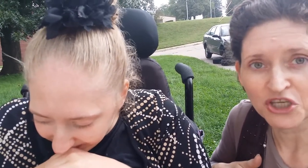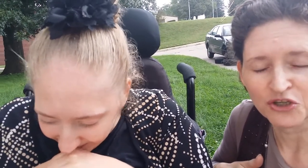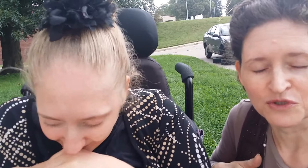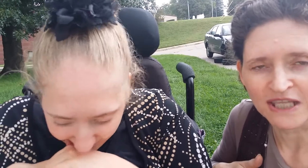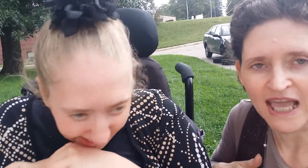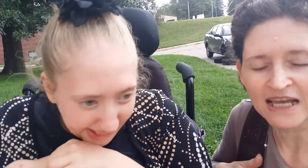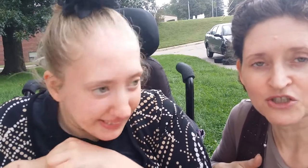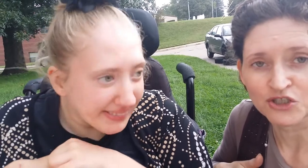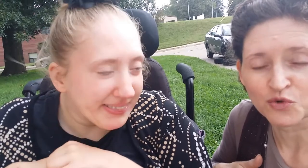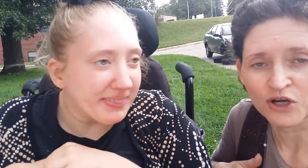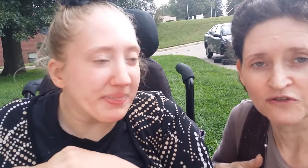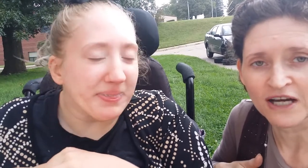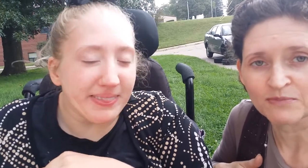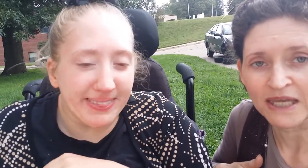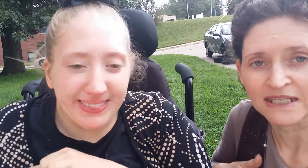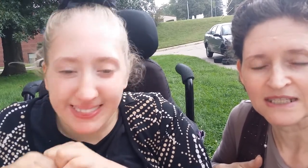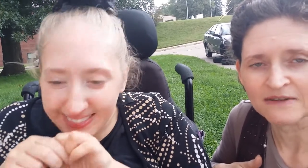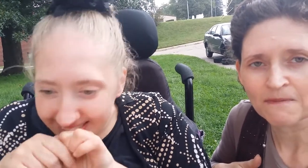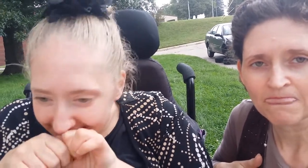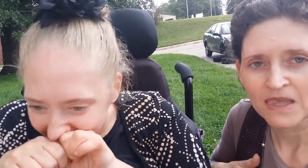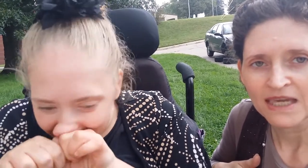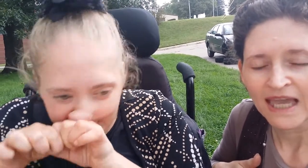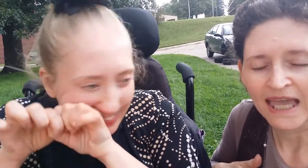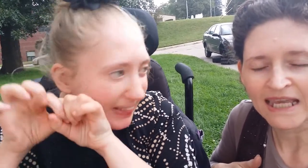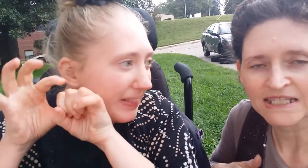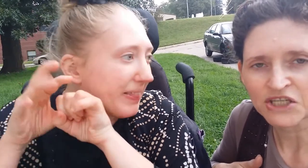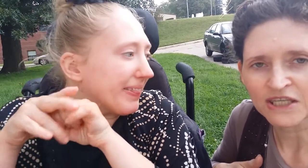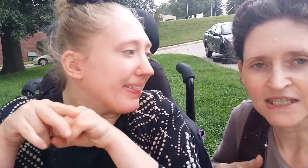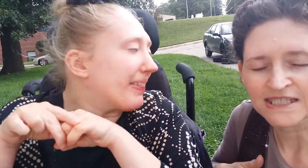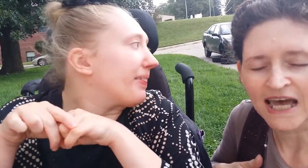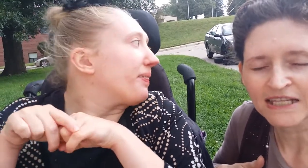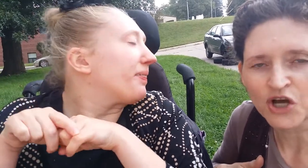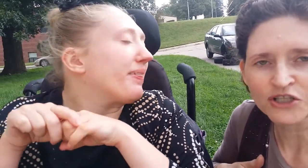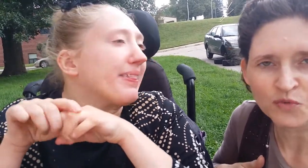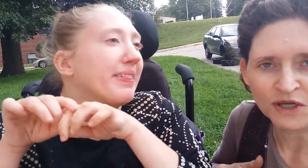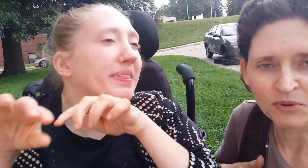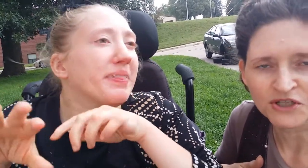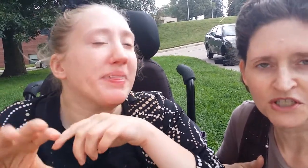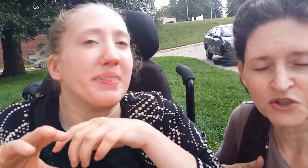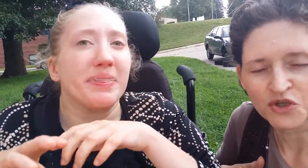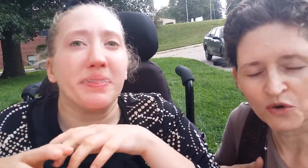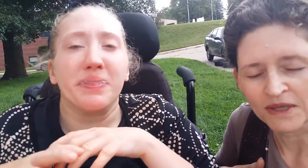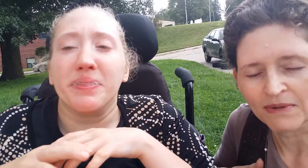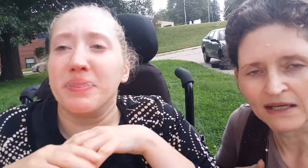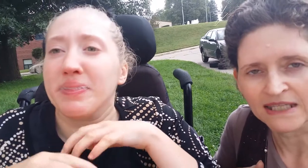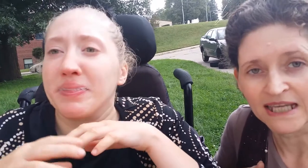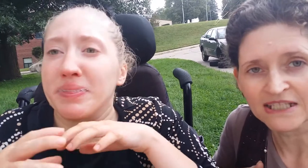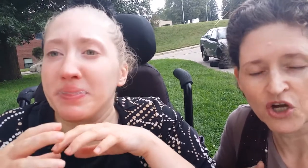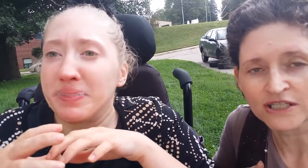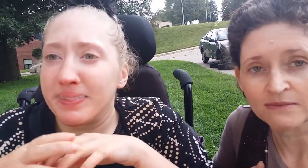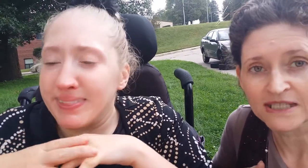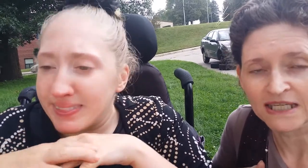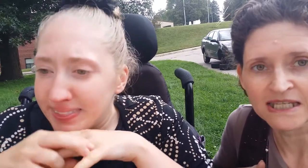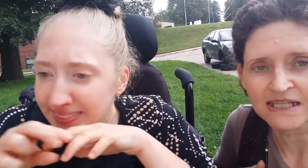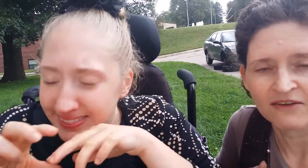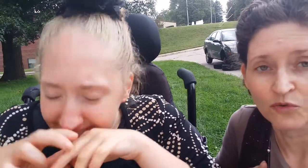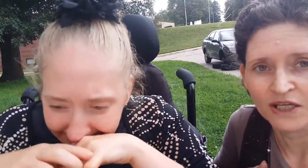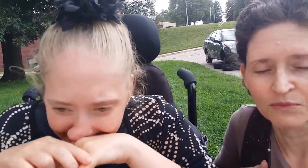huge. And they actually drove up in it. And he took, because I talked to one person who told me about it. And then I talked to him. He's like, it doesn't have a running